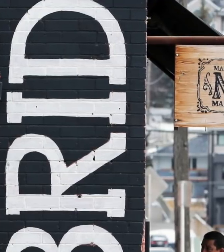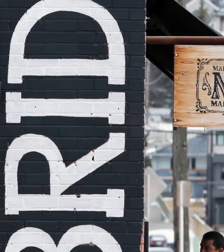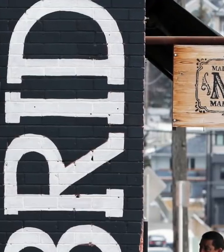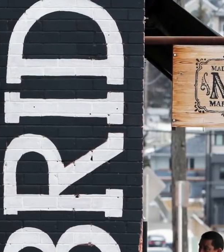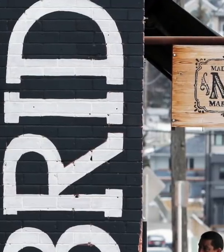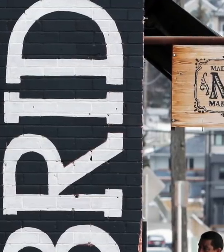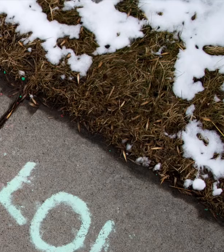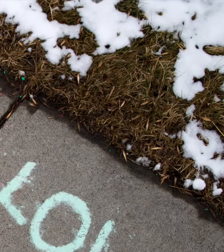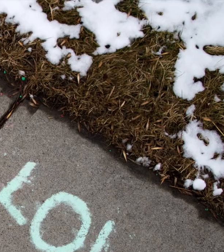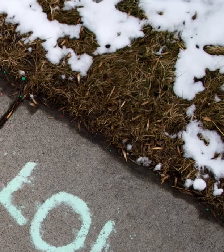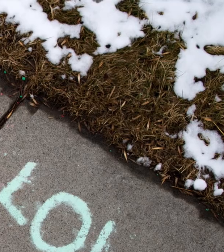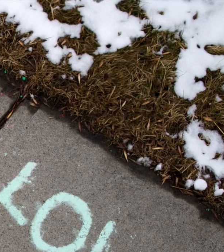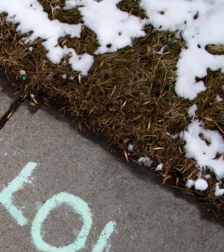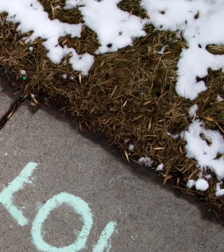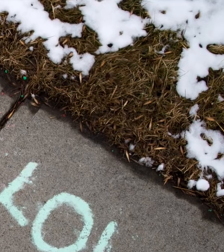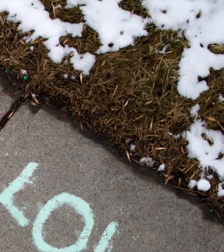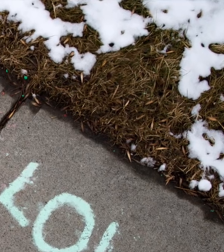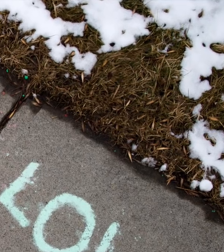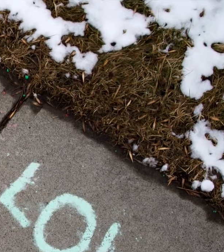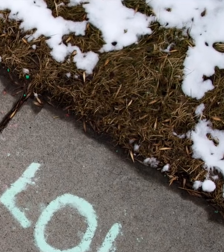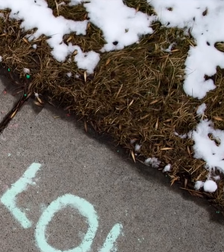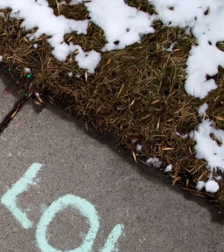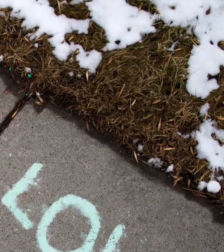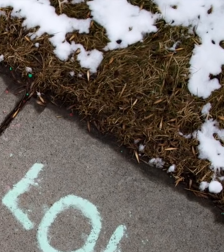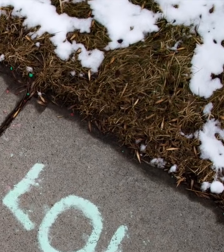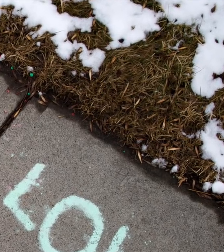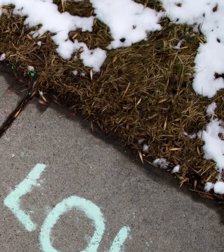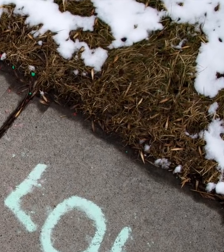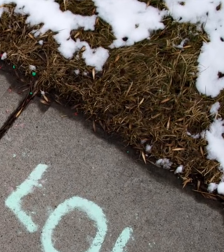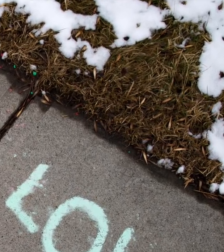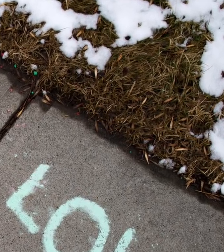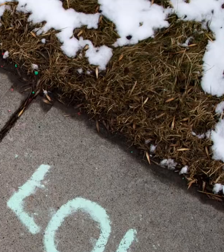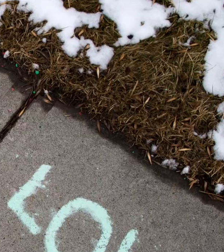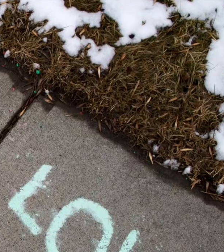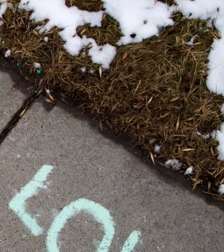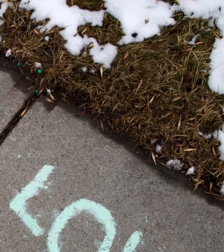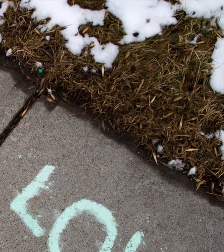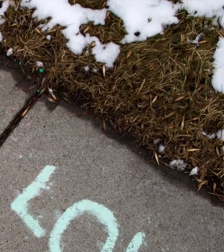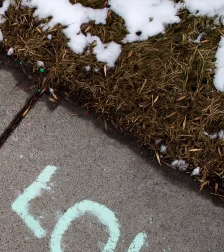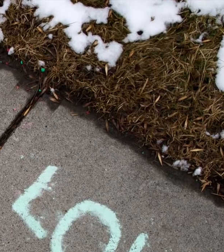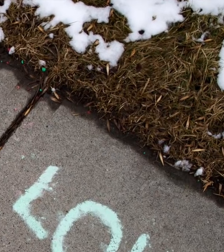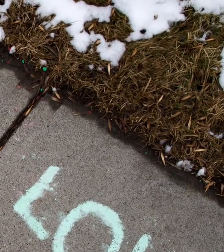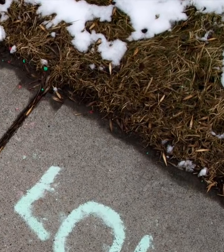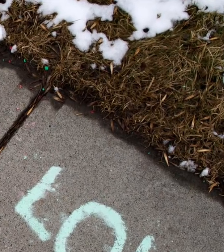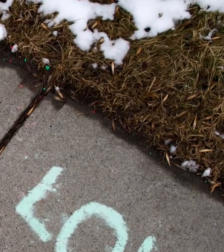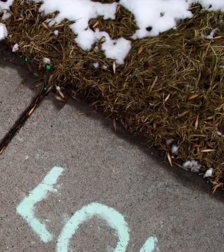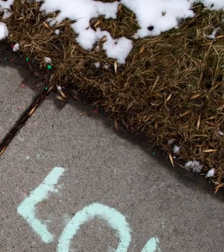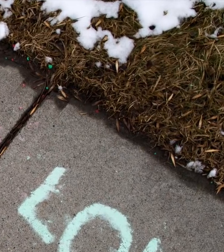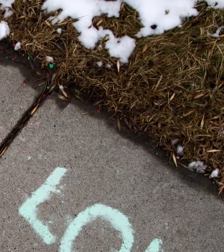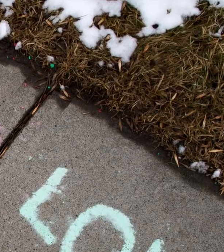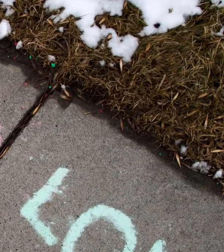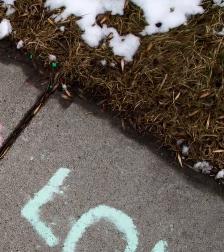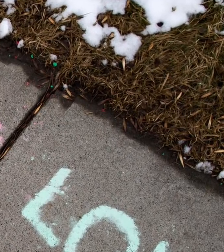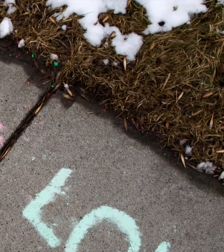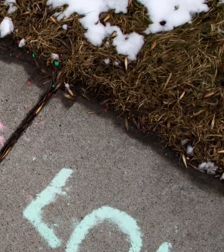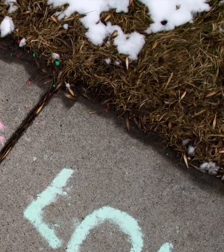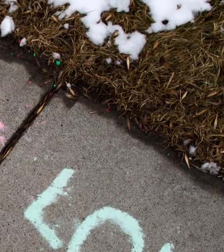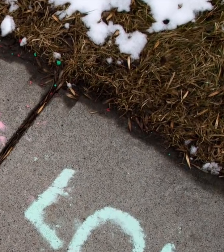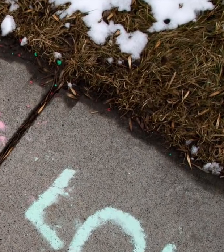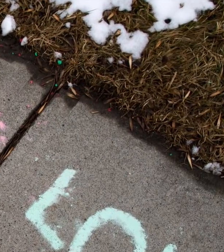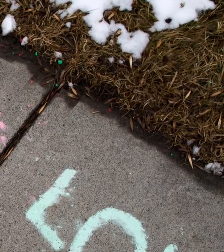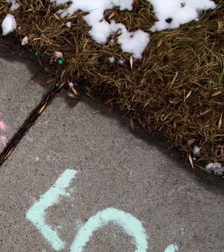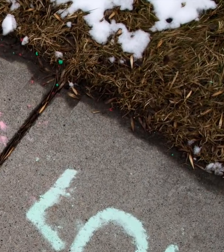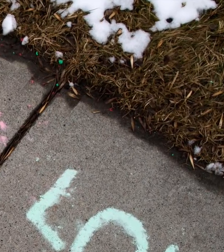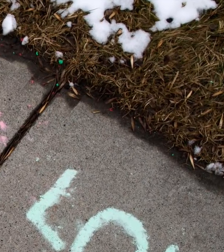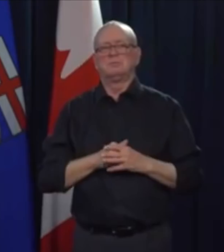Now more than ever, we need to take care of each other. I want to again extend my condolences to those grieving the loss of their loved one